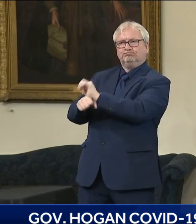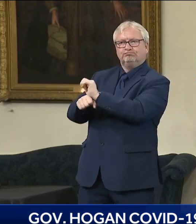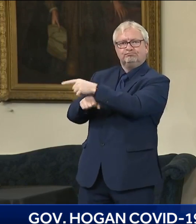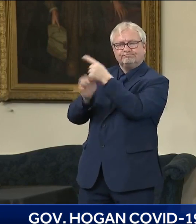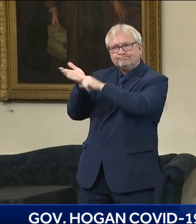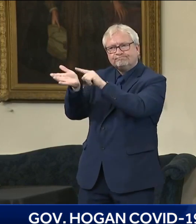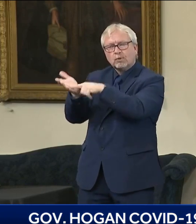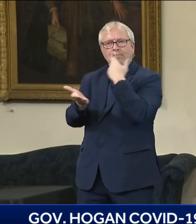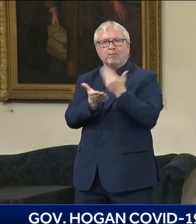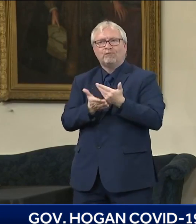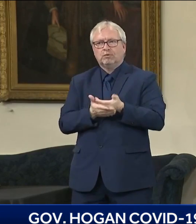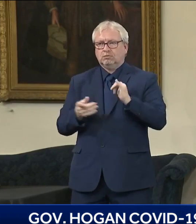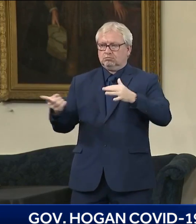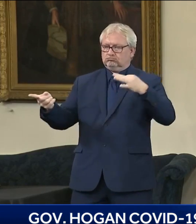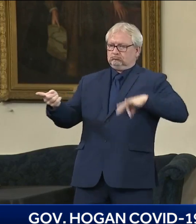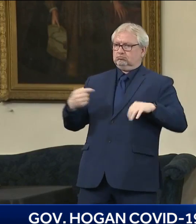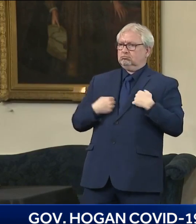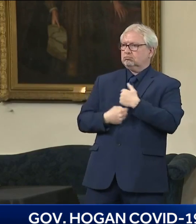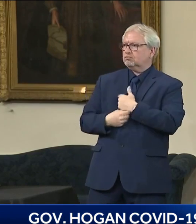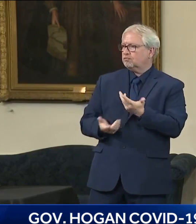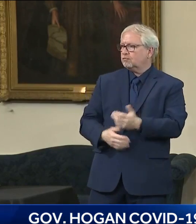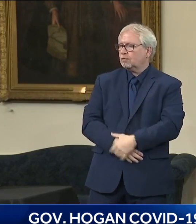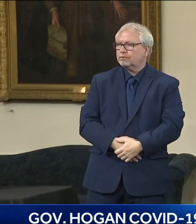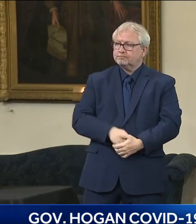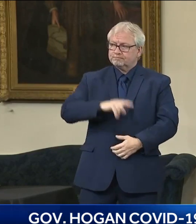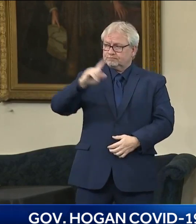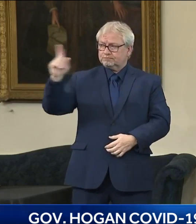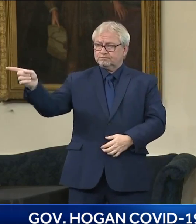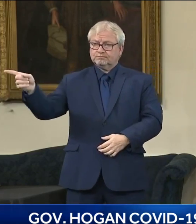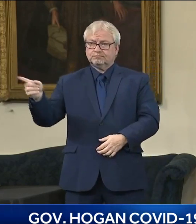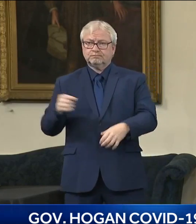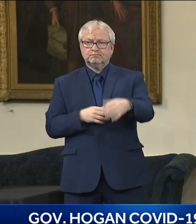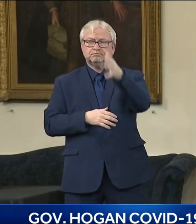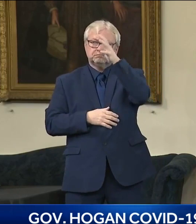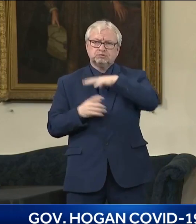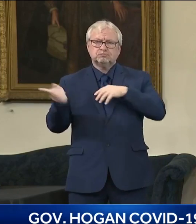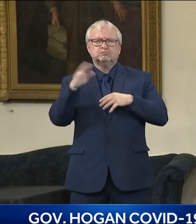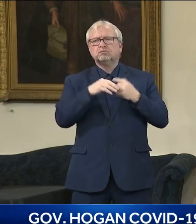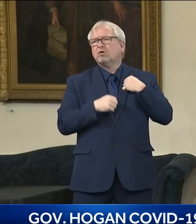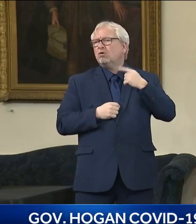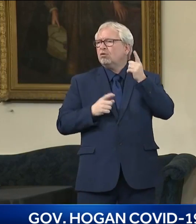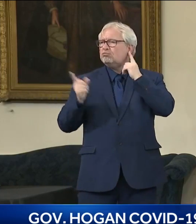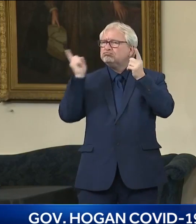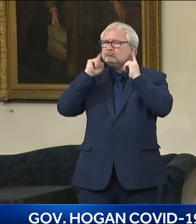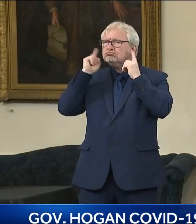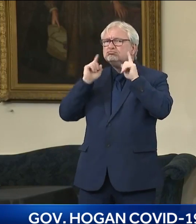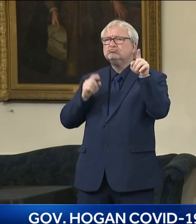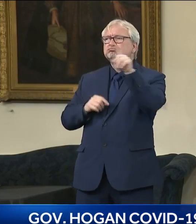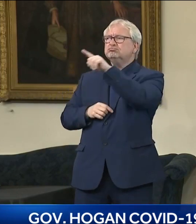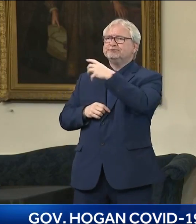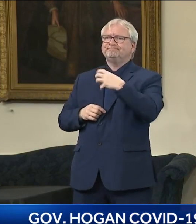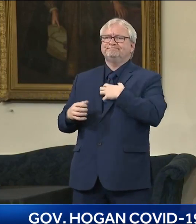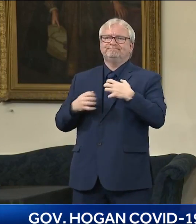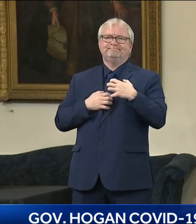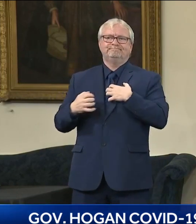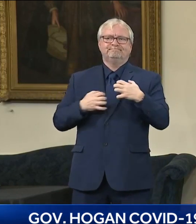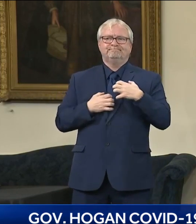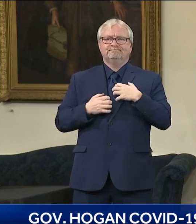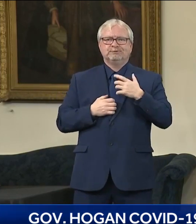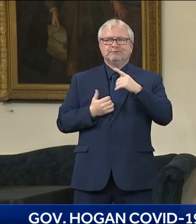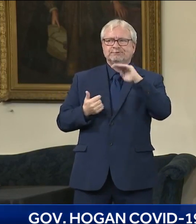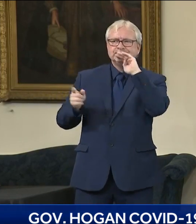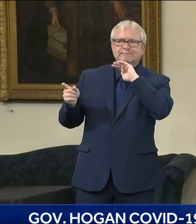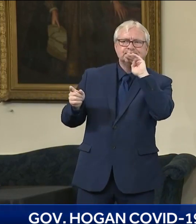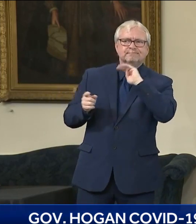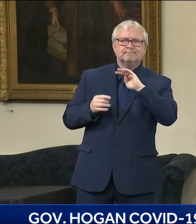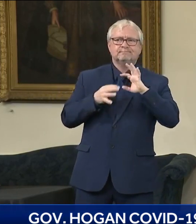complaints, right? People that are just so frustrated with COVID-19 in Maryland. And you